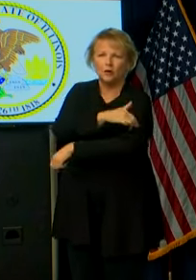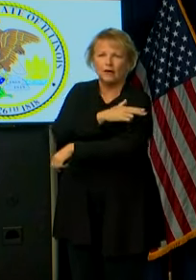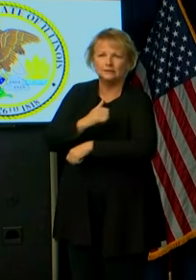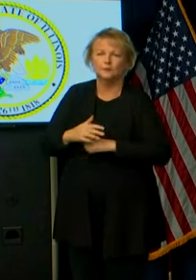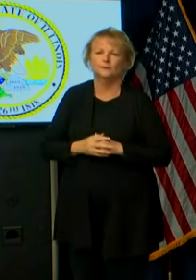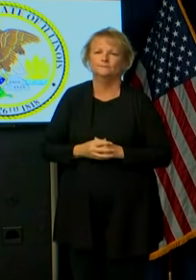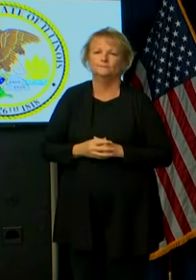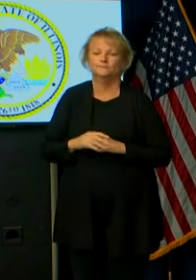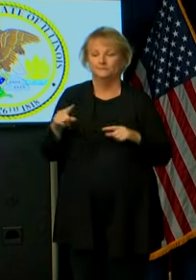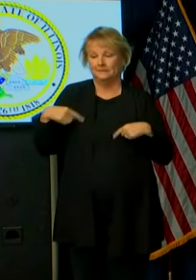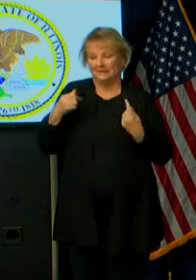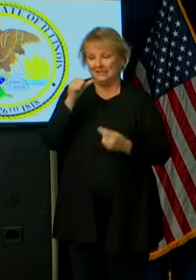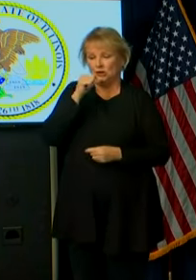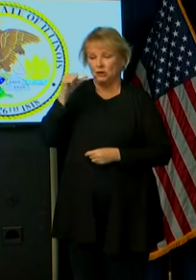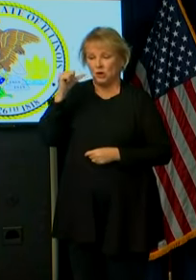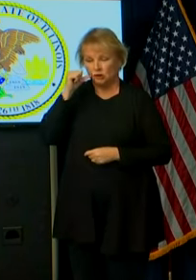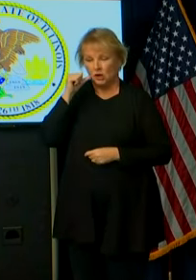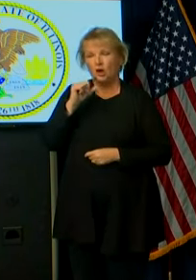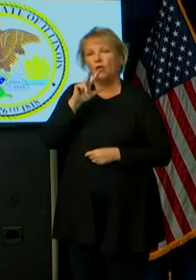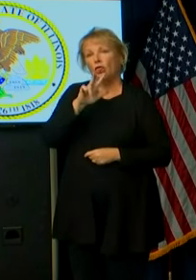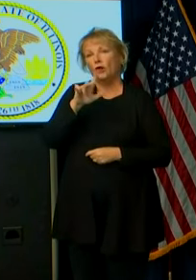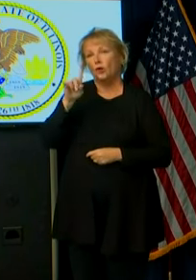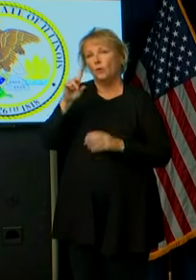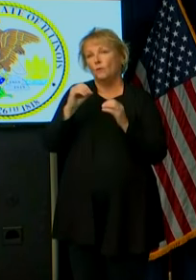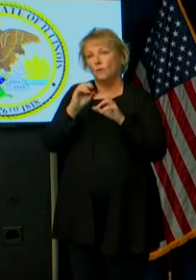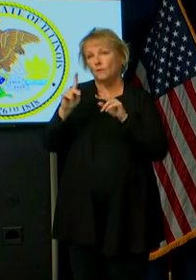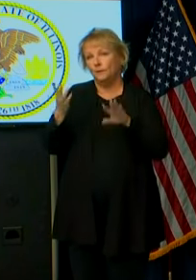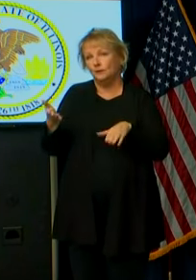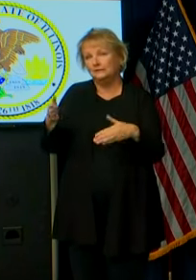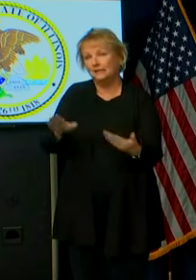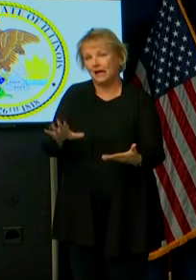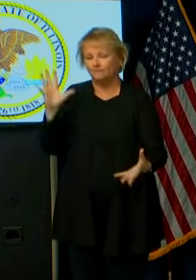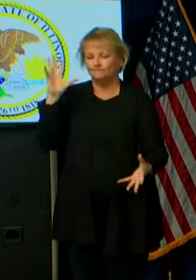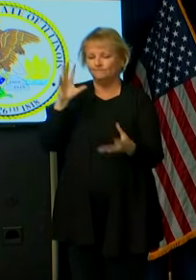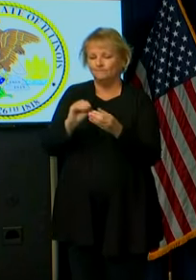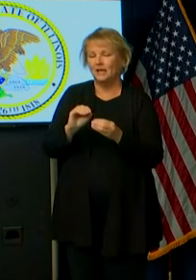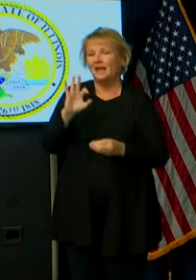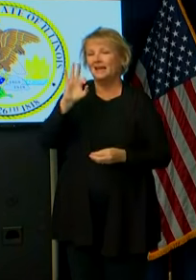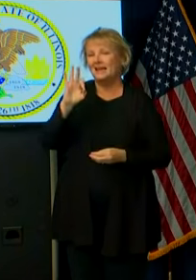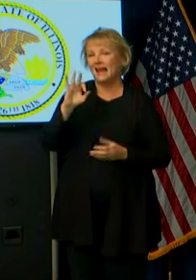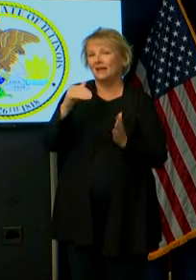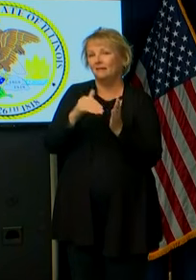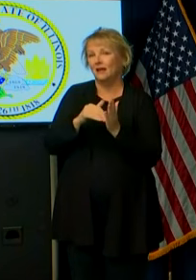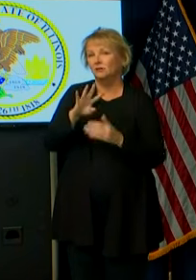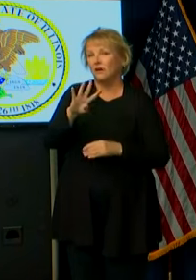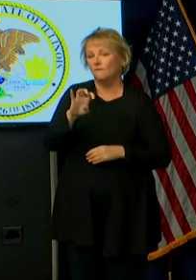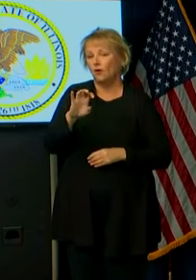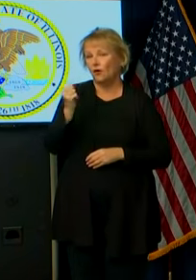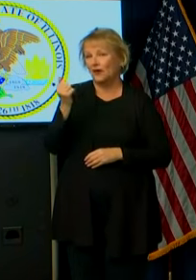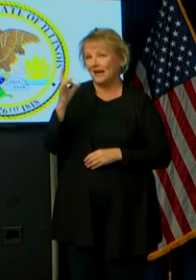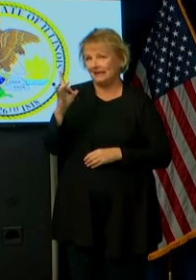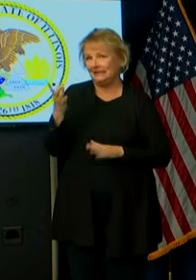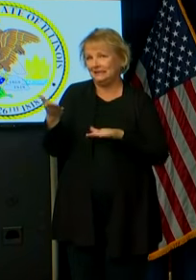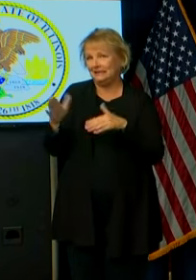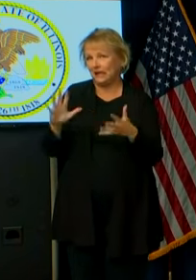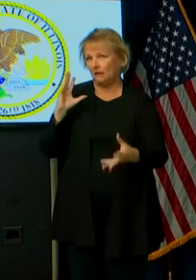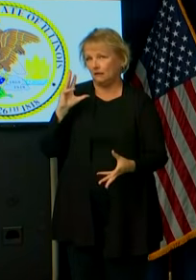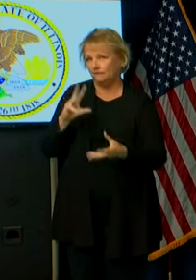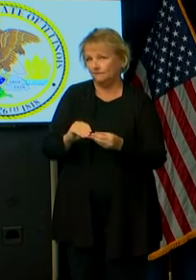Since yesterday, lost an additional 31 lives for a total of 9,418 deaths.